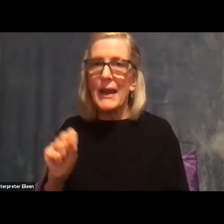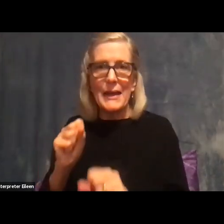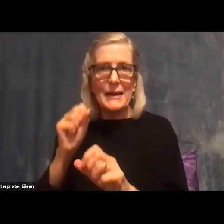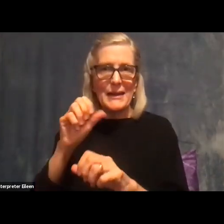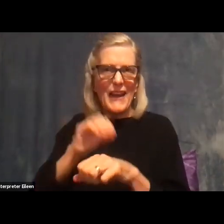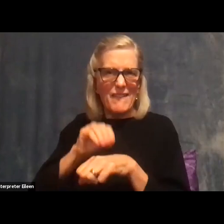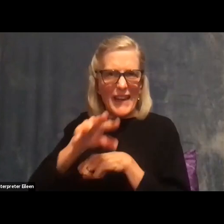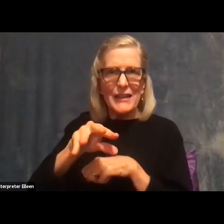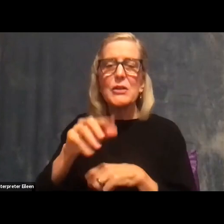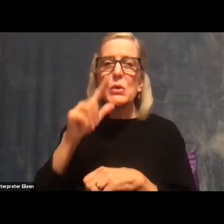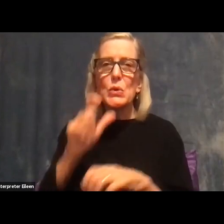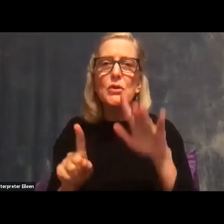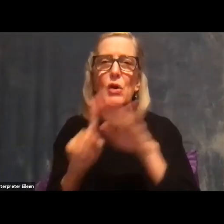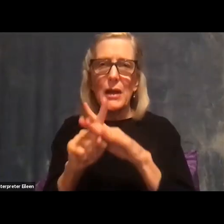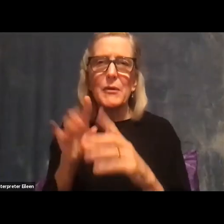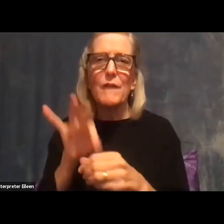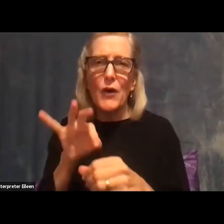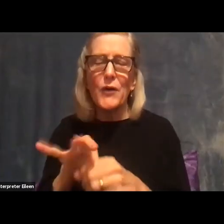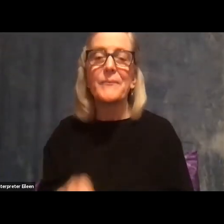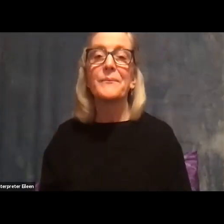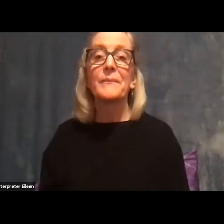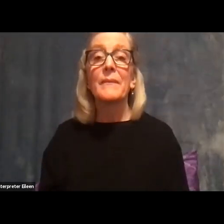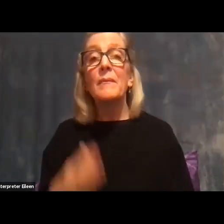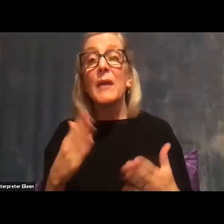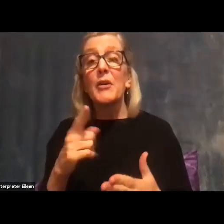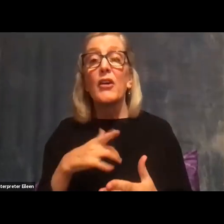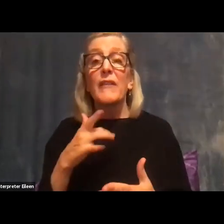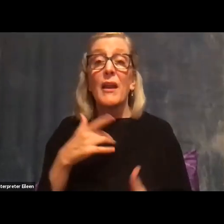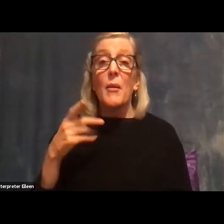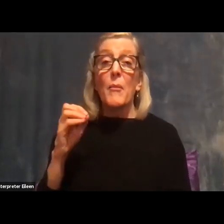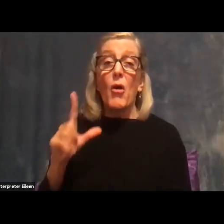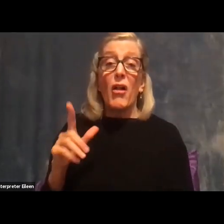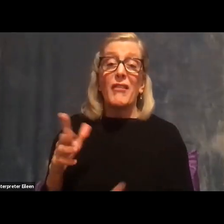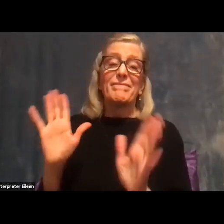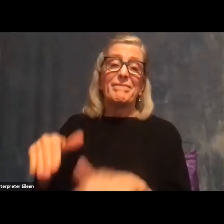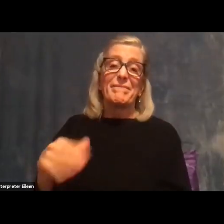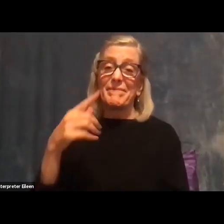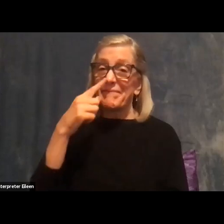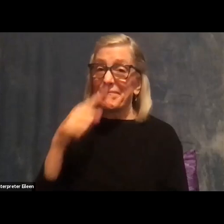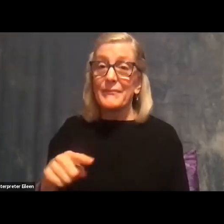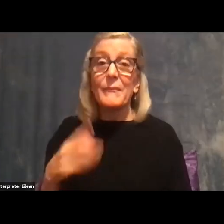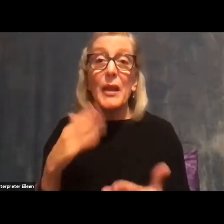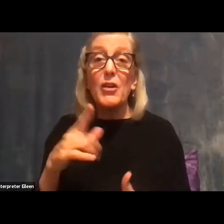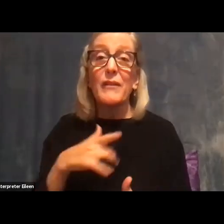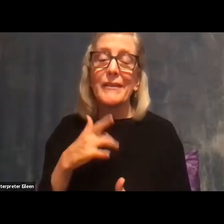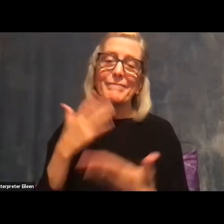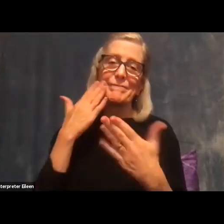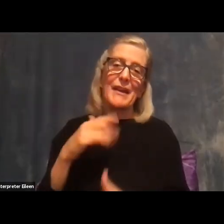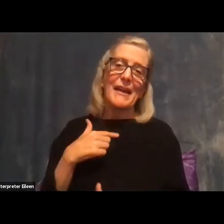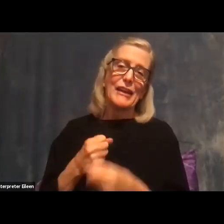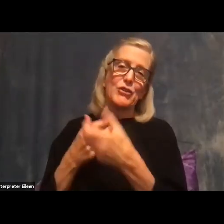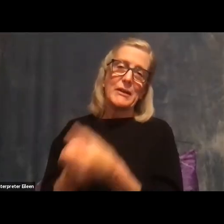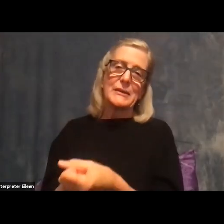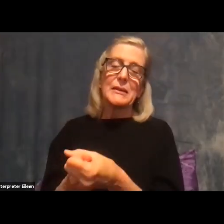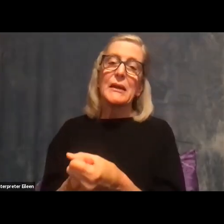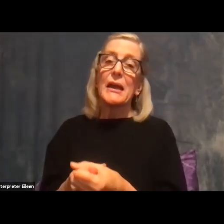So even if you don't care much about the polls or whether I've convinced you can trust them this year or not, I do think the polls